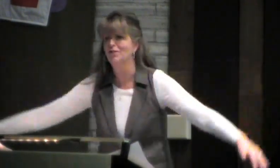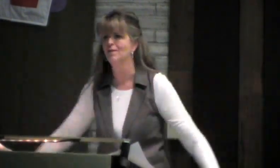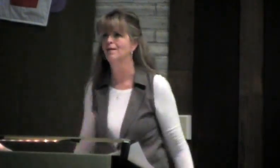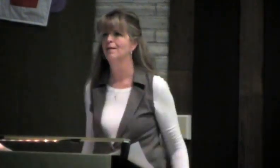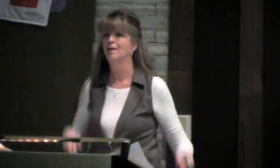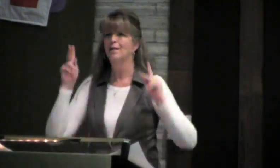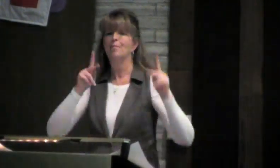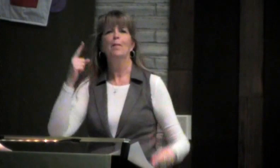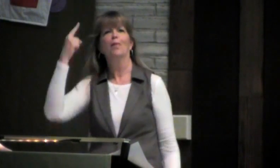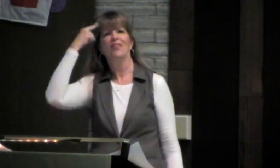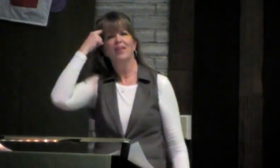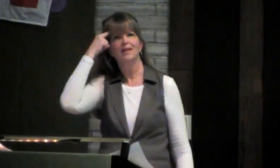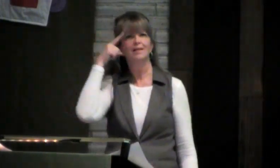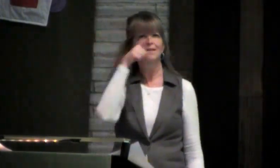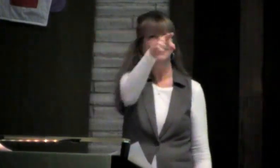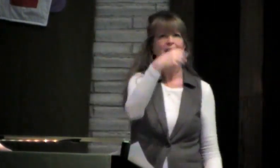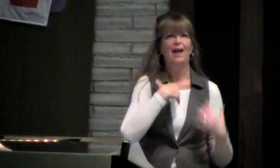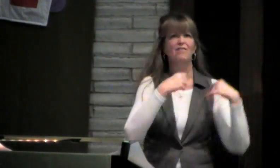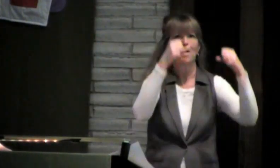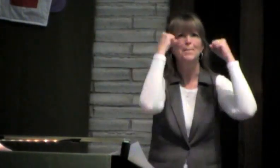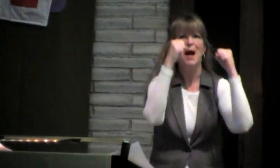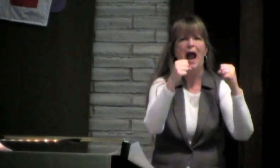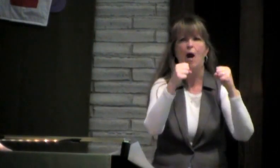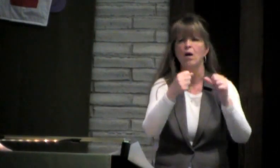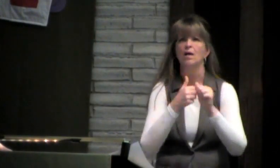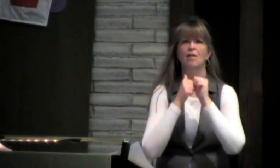And that's how idolatry became a little more widespread.